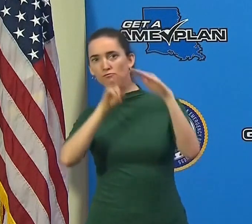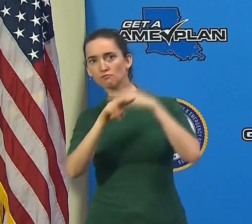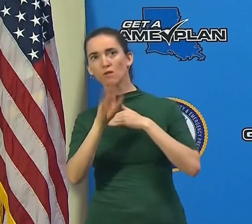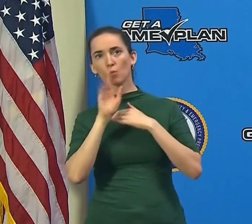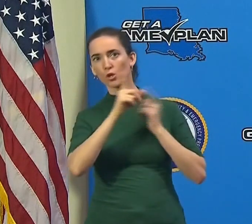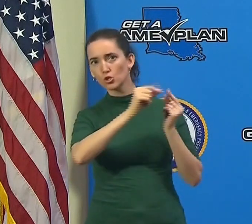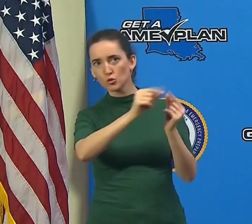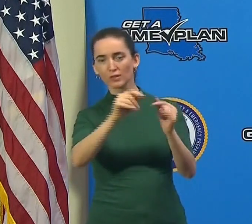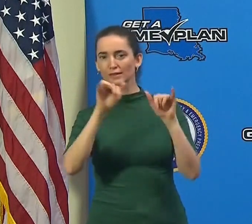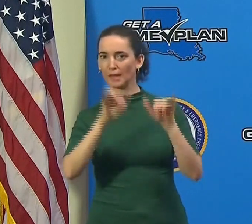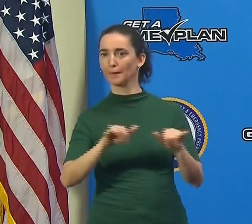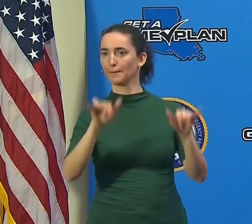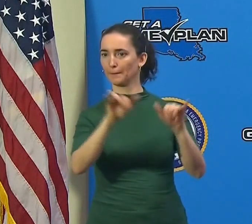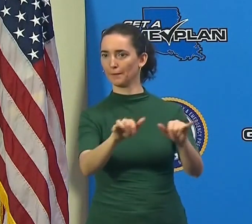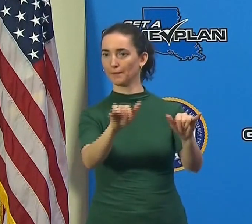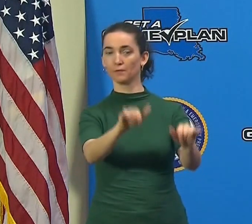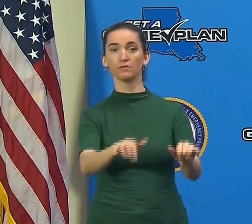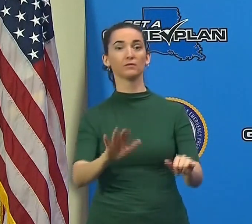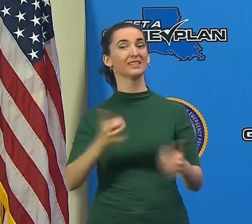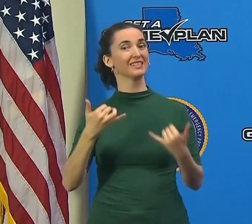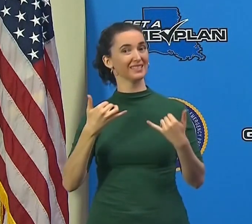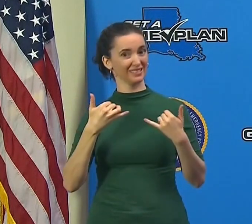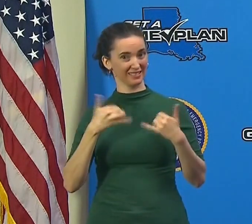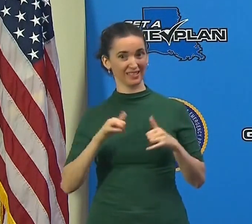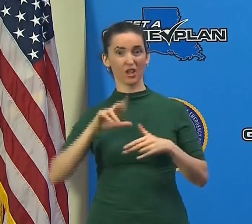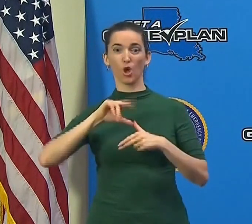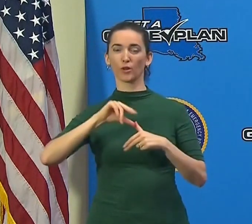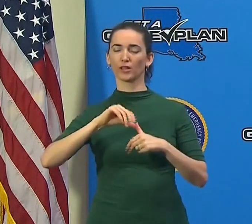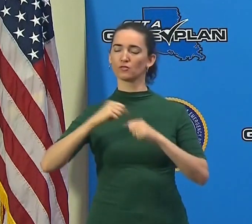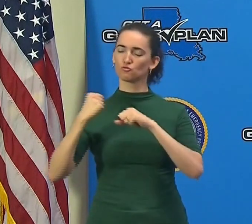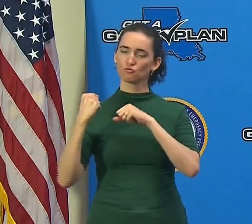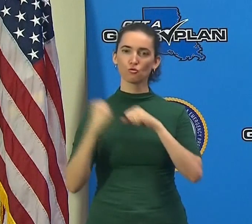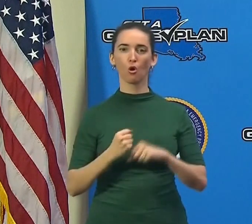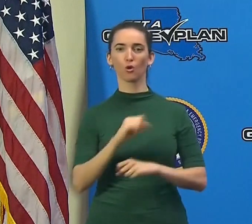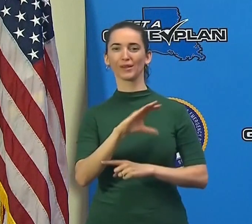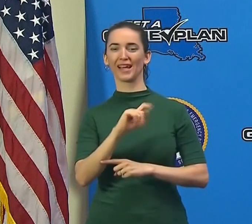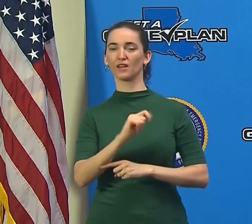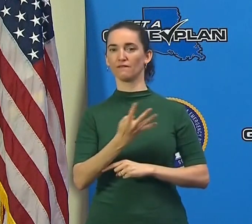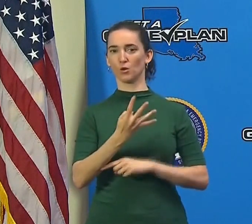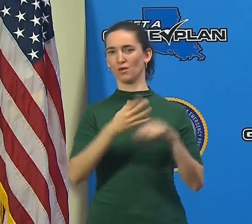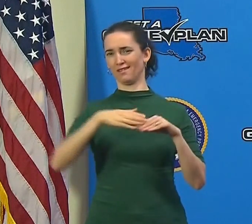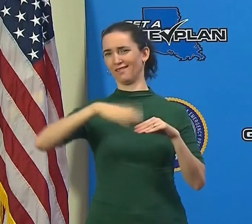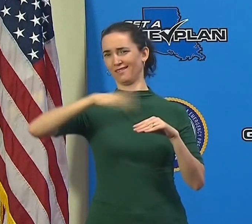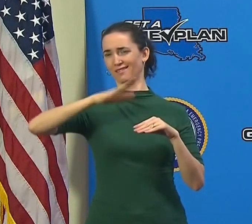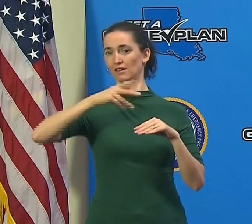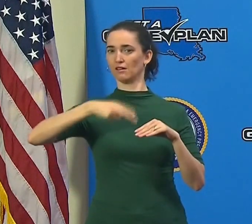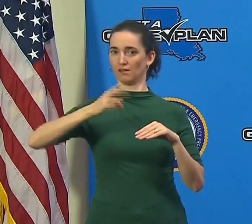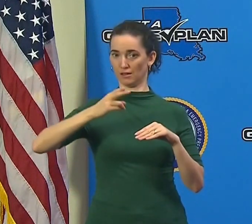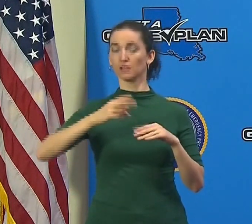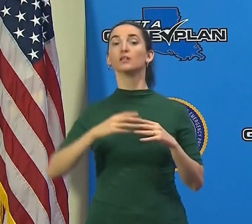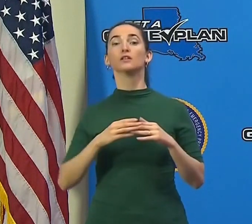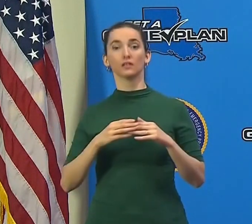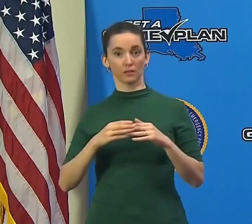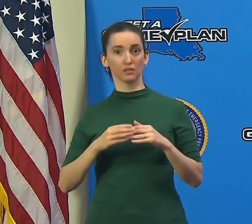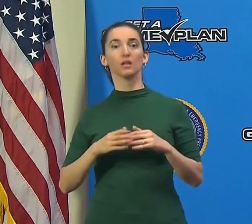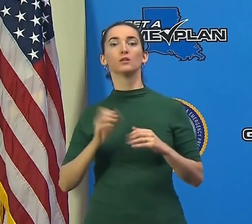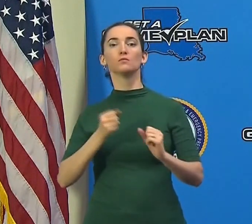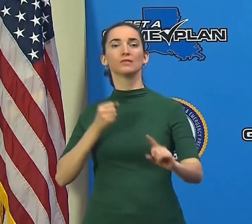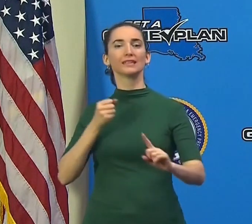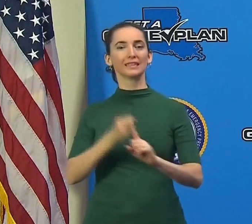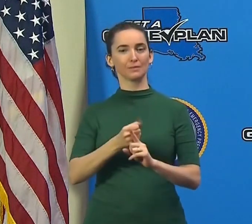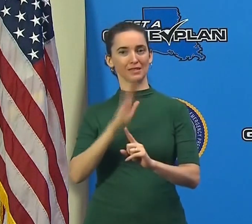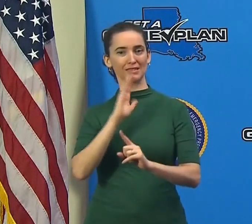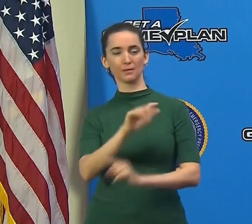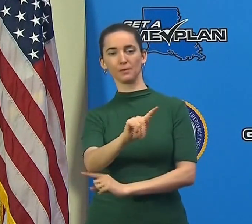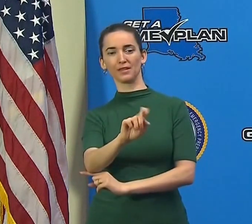So we're still looking at a very strong category four hurricane making landfall likely in Terrebonne Parish